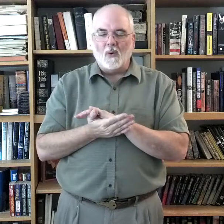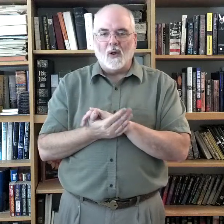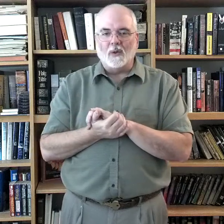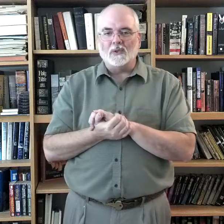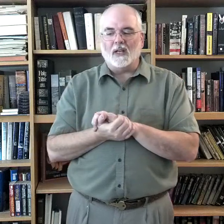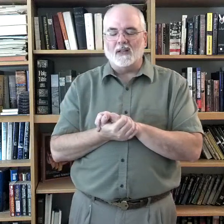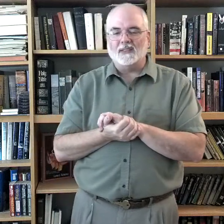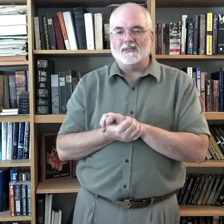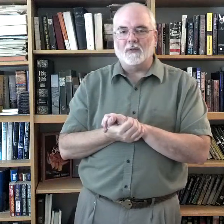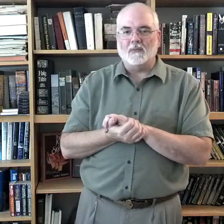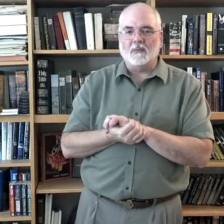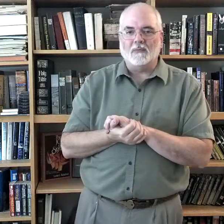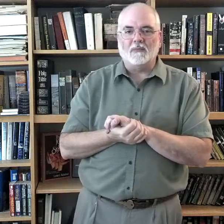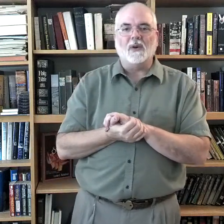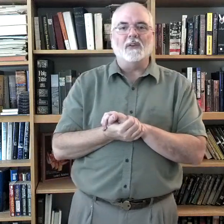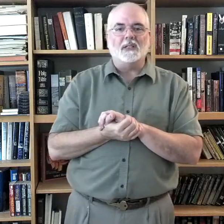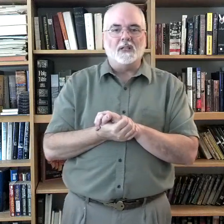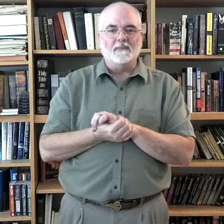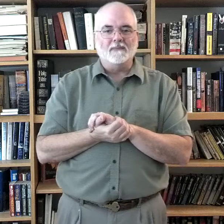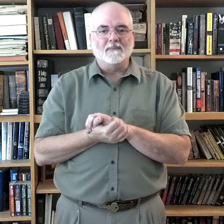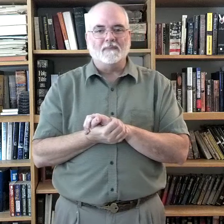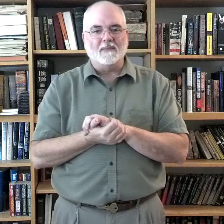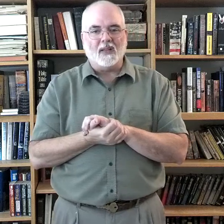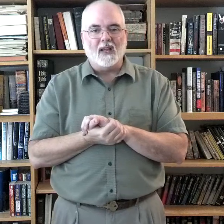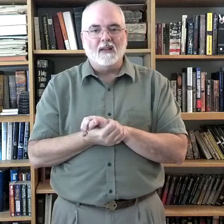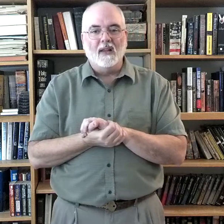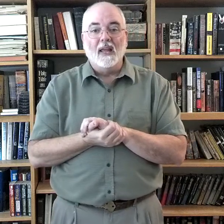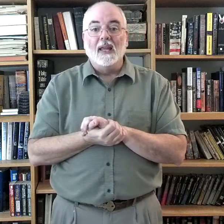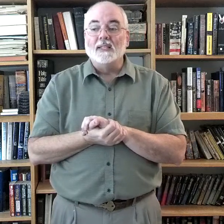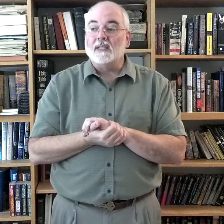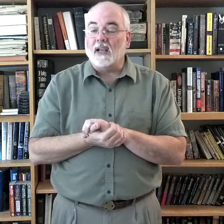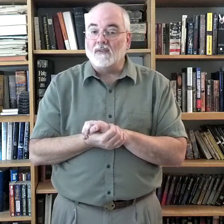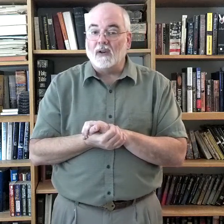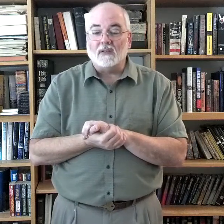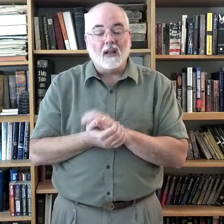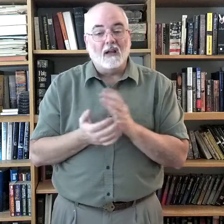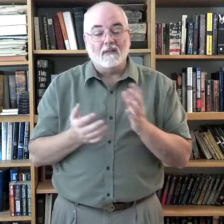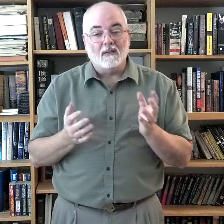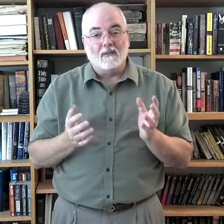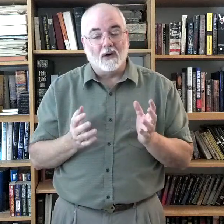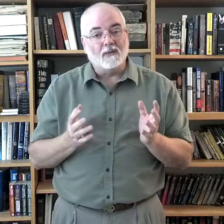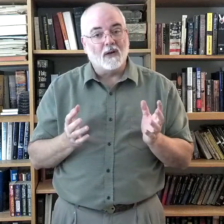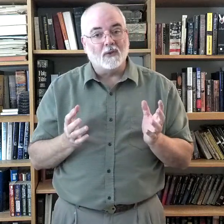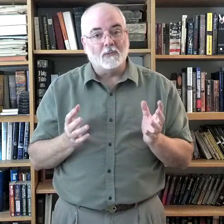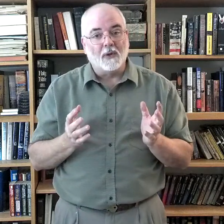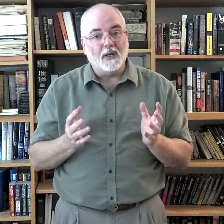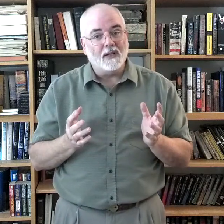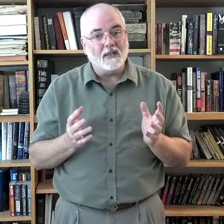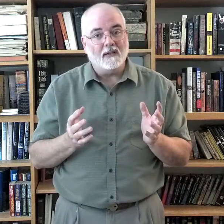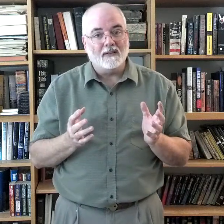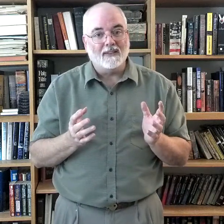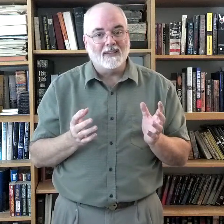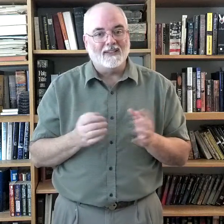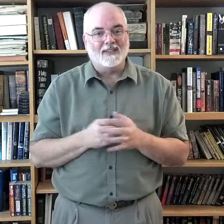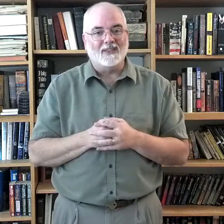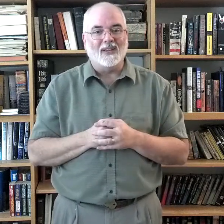all those signs from previously. Okay? Second verse. First verse was pretty easy. Okay?